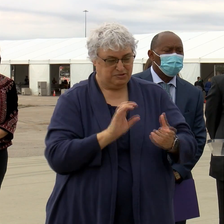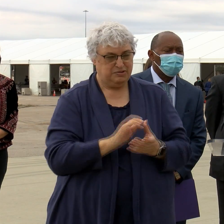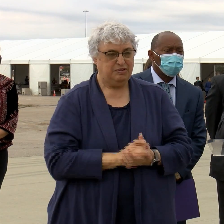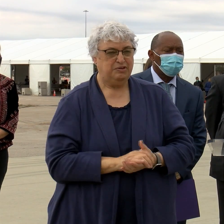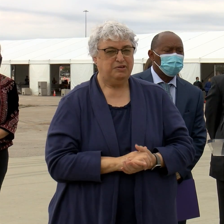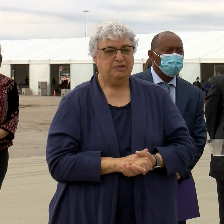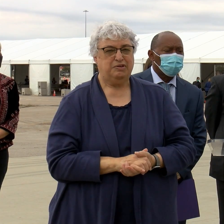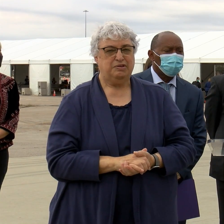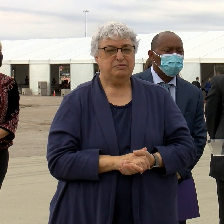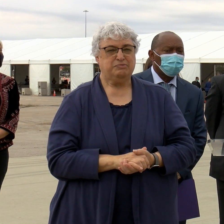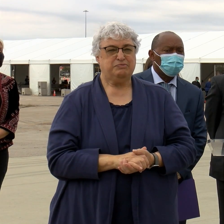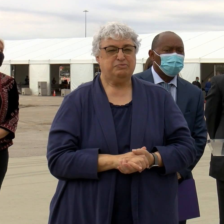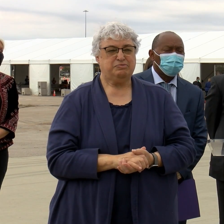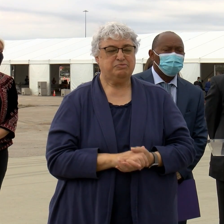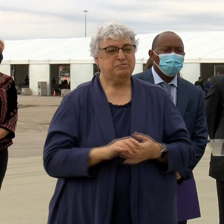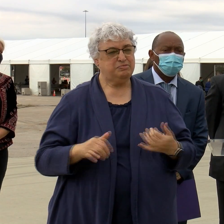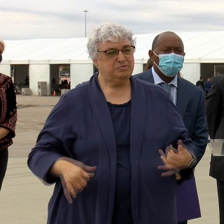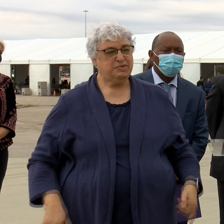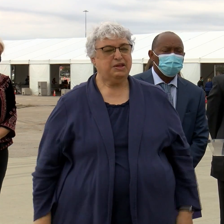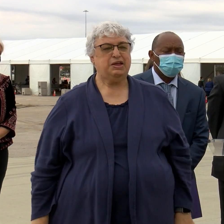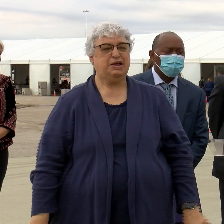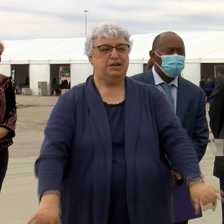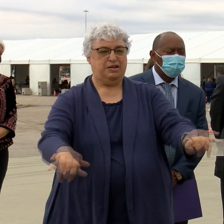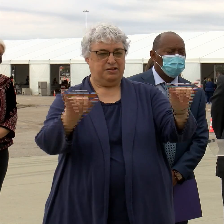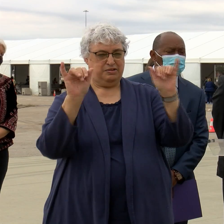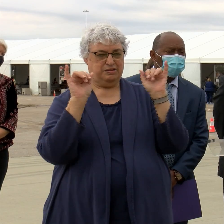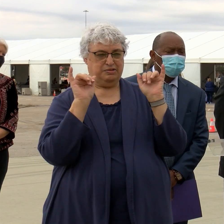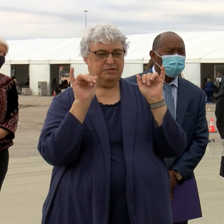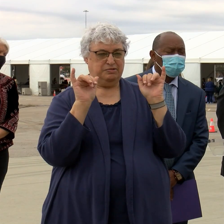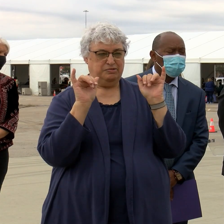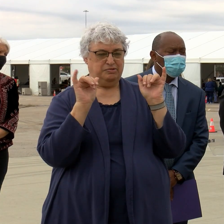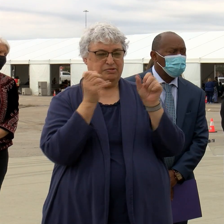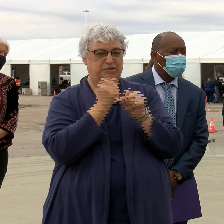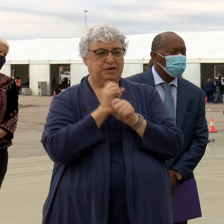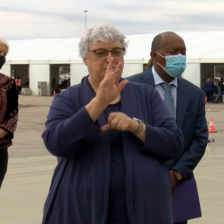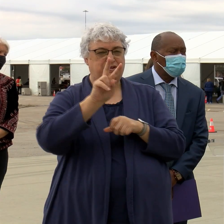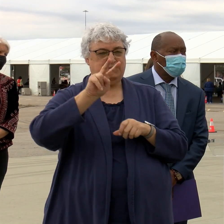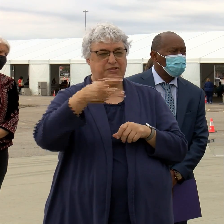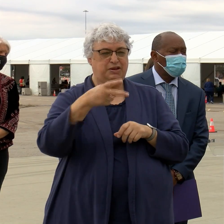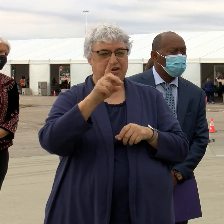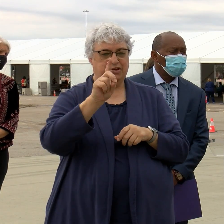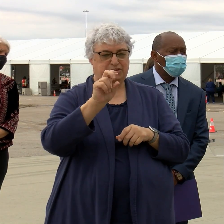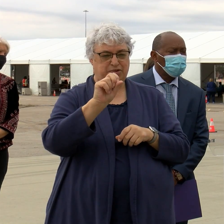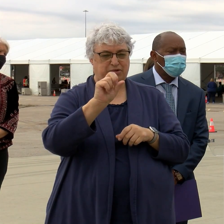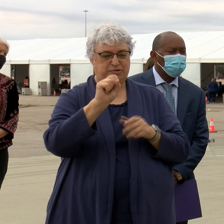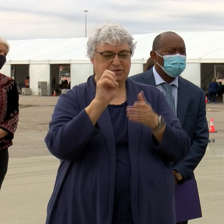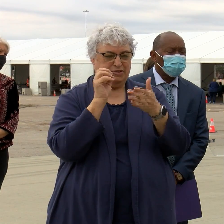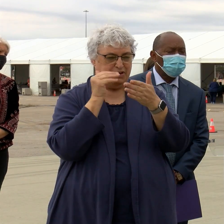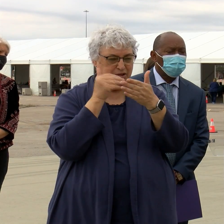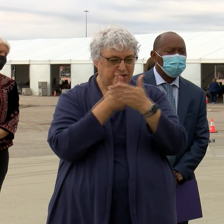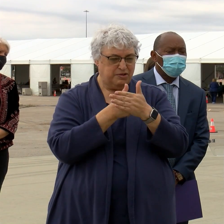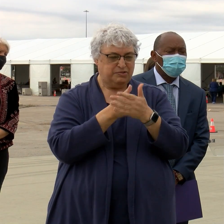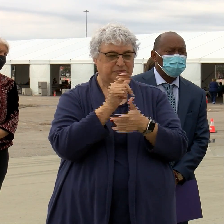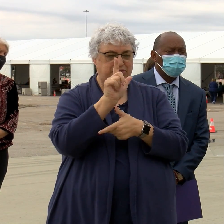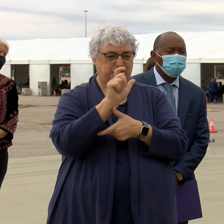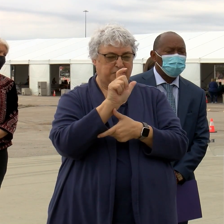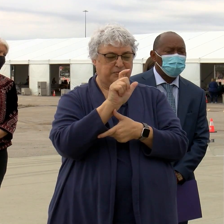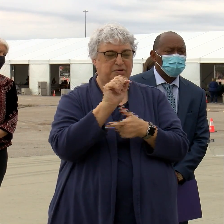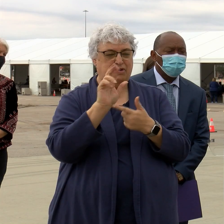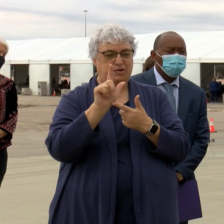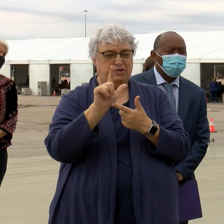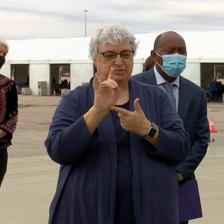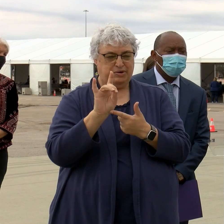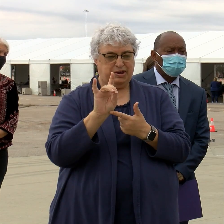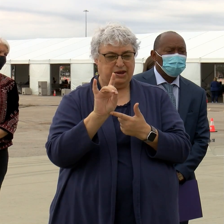clear about this. It is still ideal for you to get your second dose just as close to the 21 day or